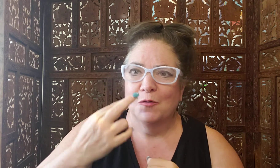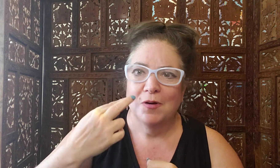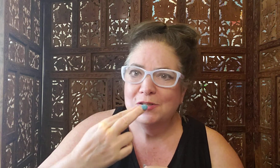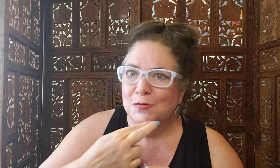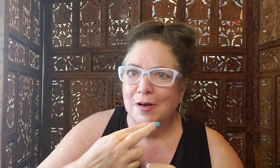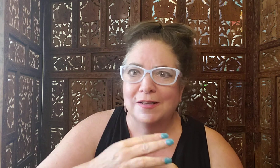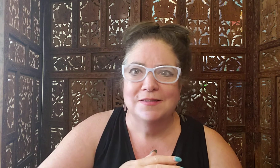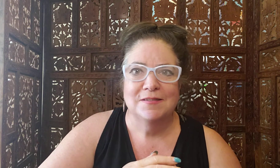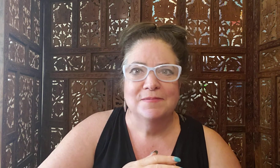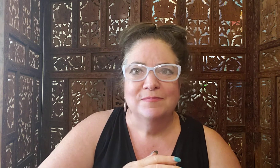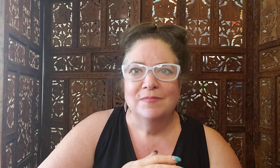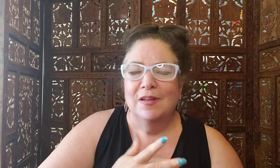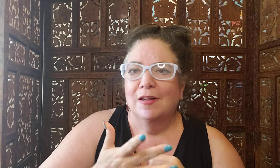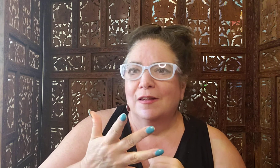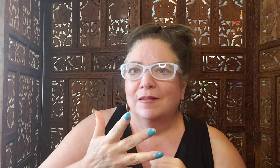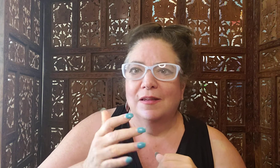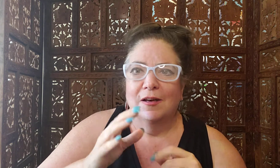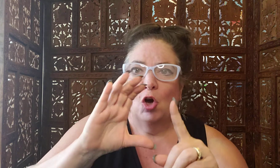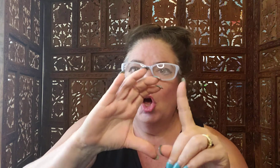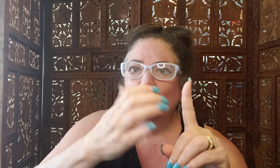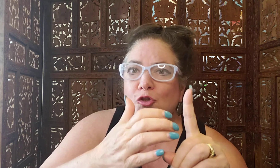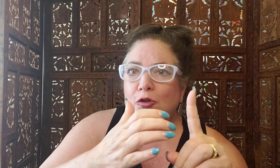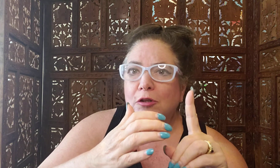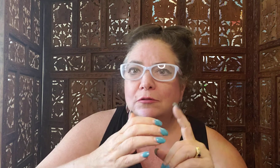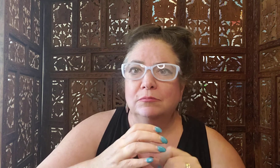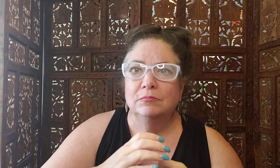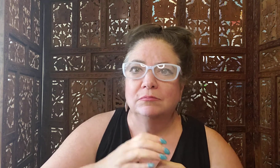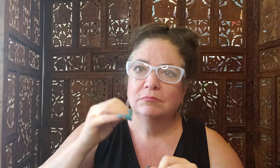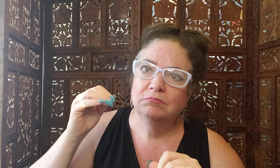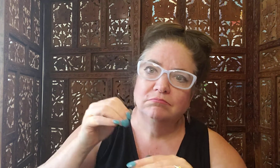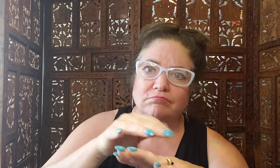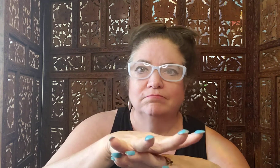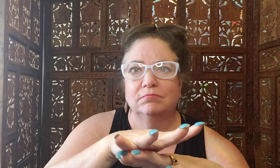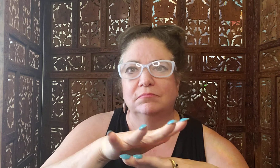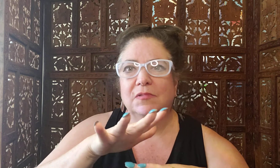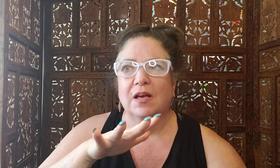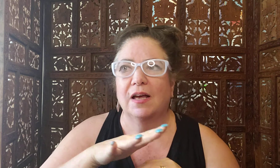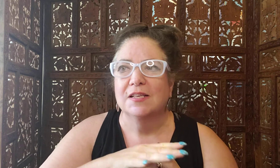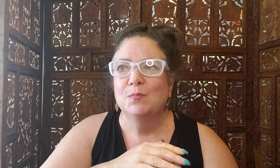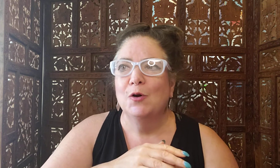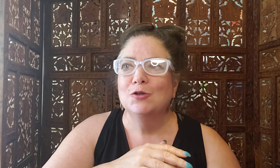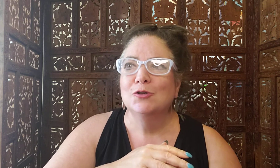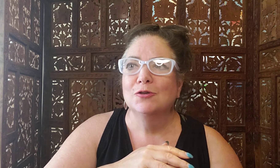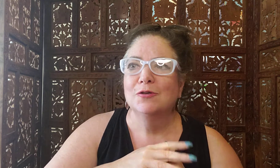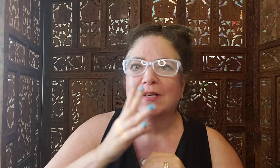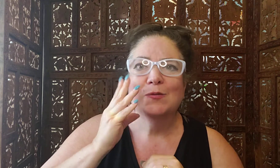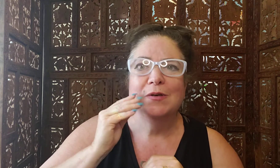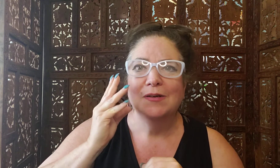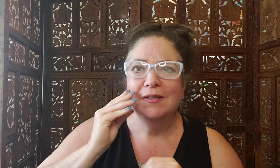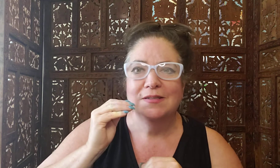the restaurants, uh, cultural, uh, exposure, experience,